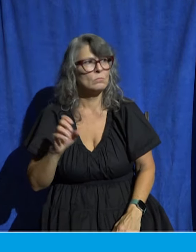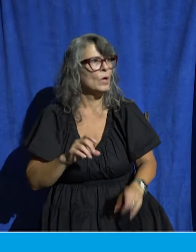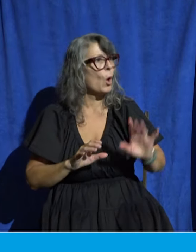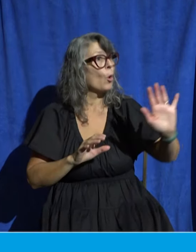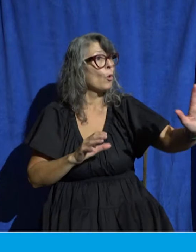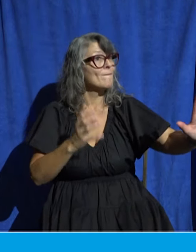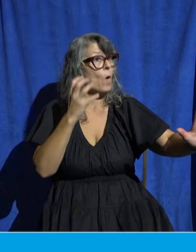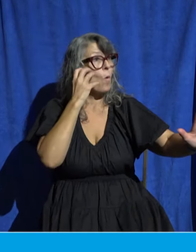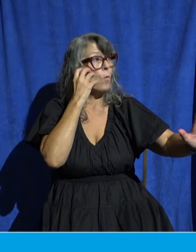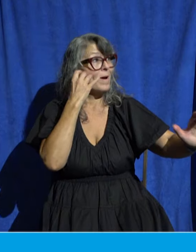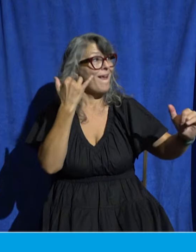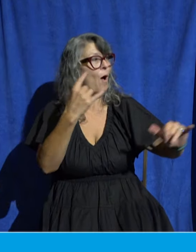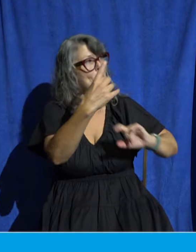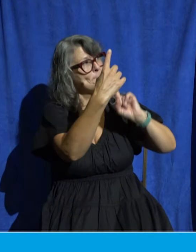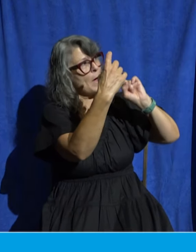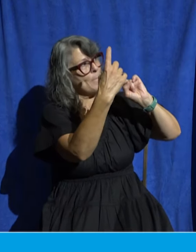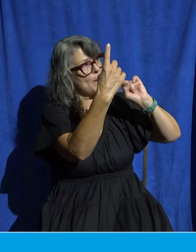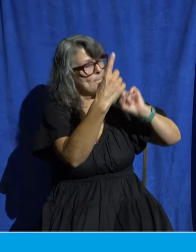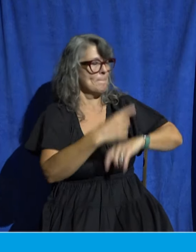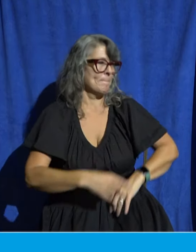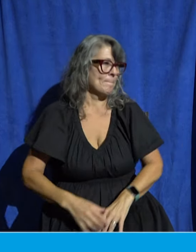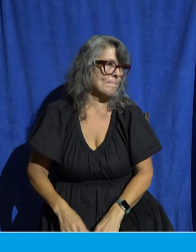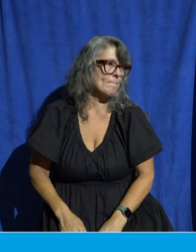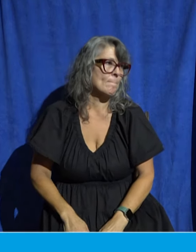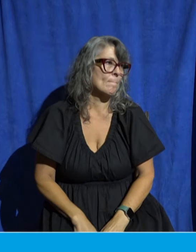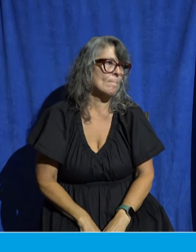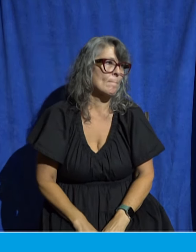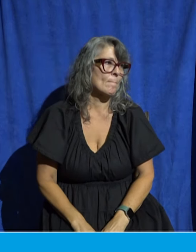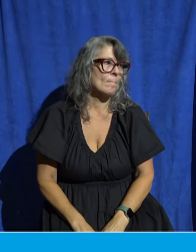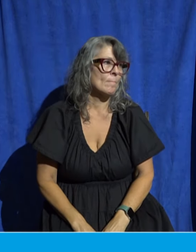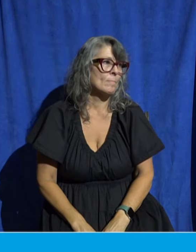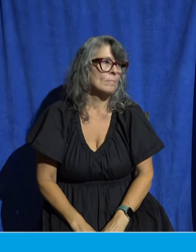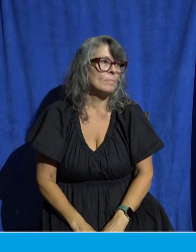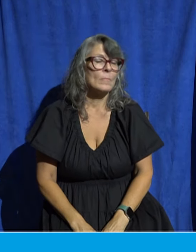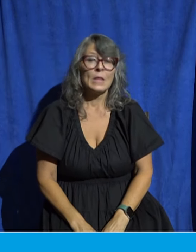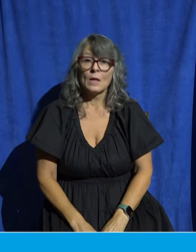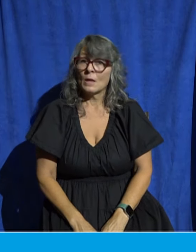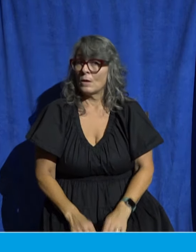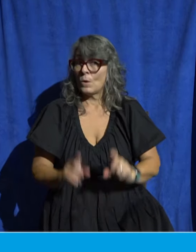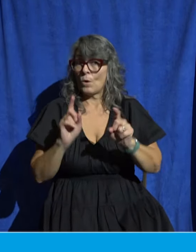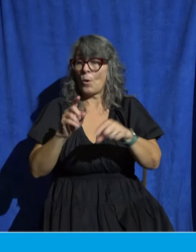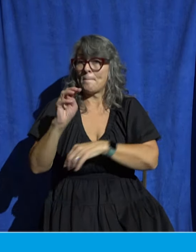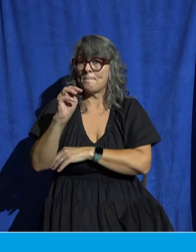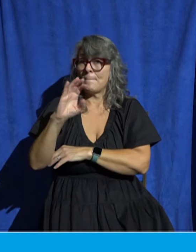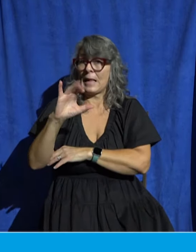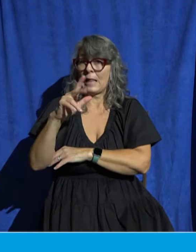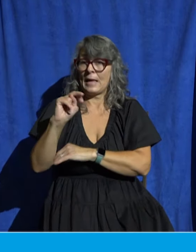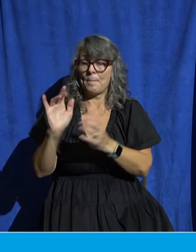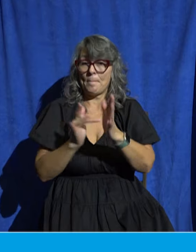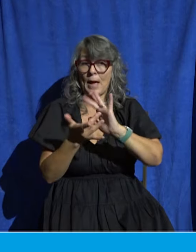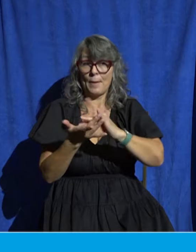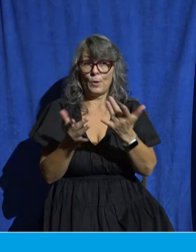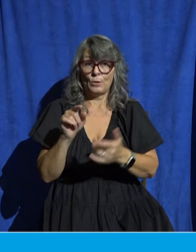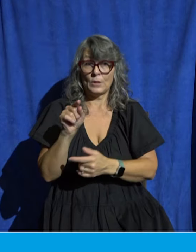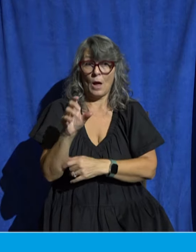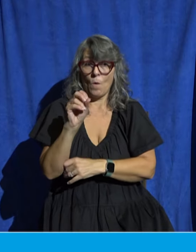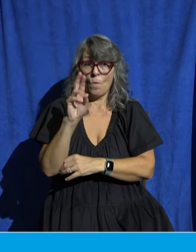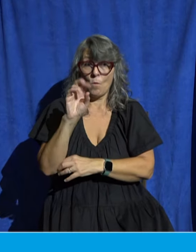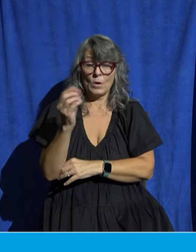take a picture of that you can also go to mcleanbible.org slash serving it'll get you to the same place and that's going to